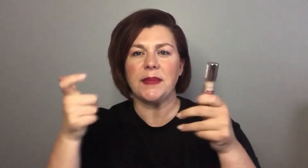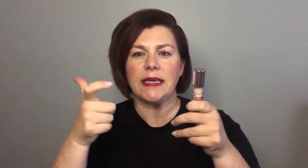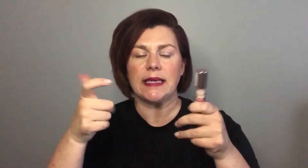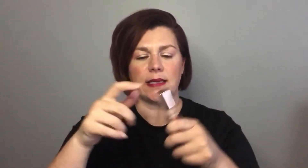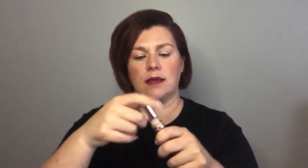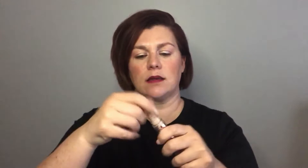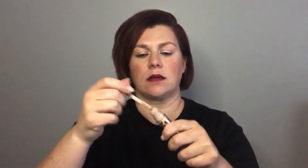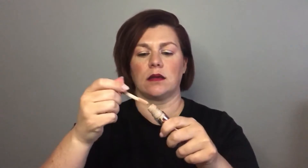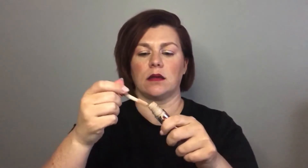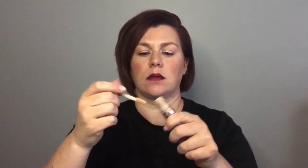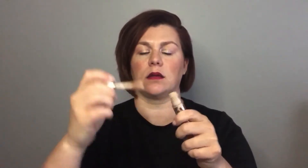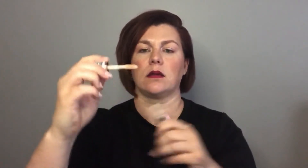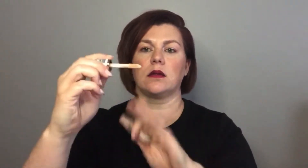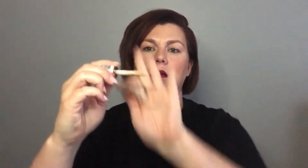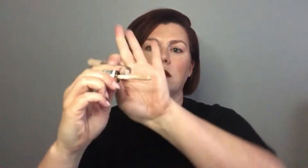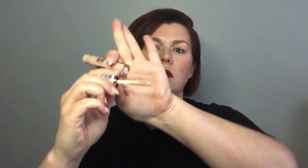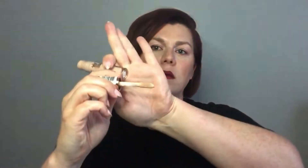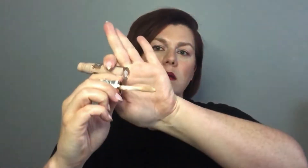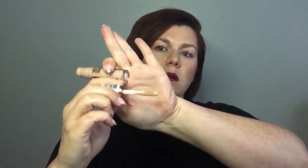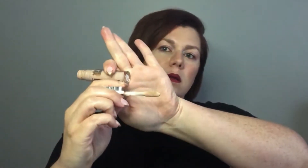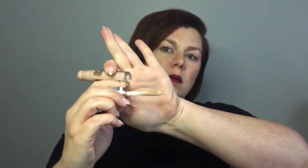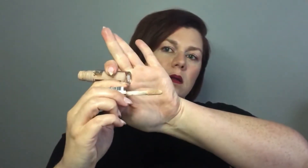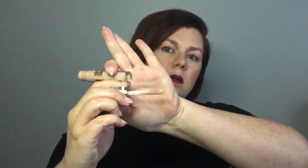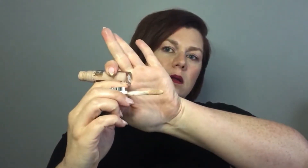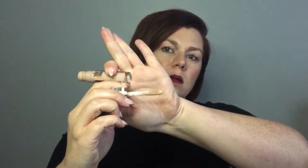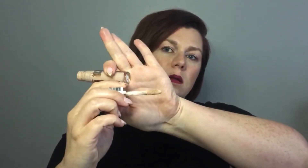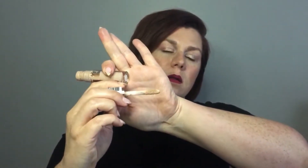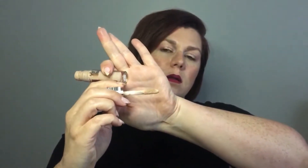it has a nice big doe foot applicator